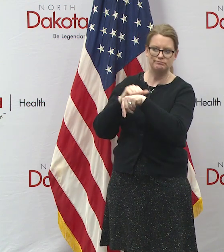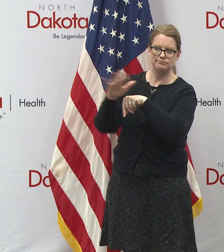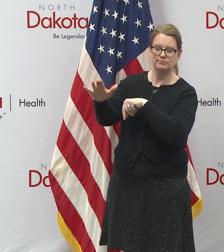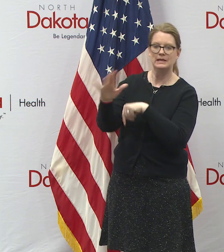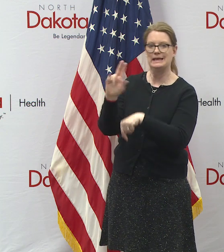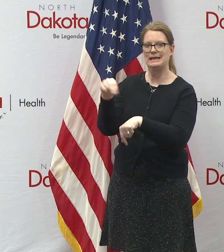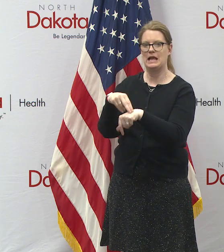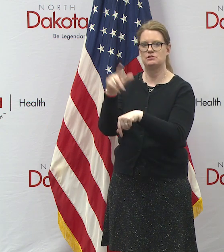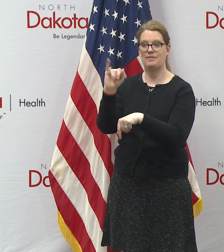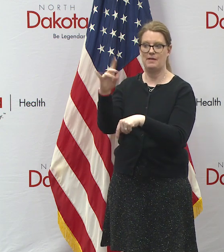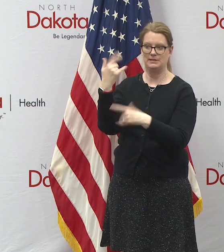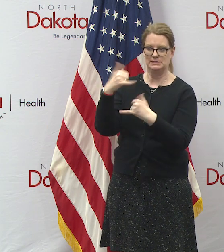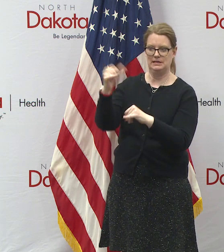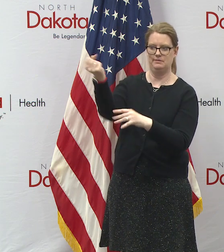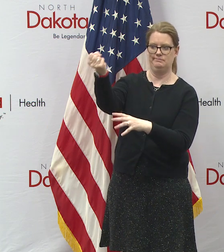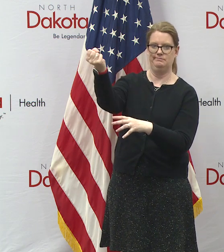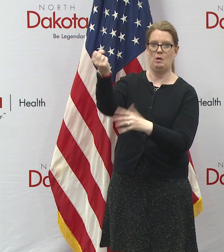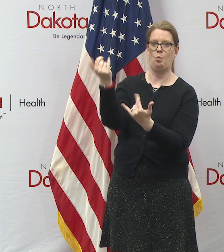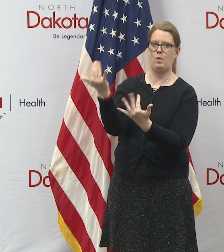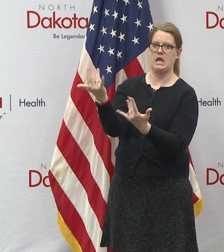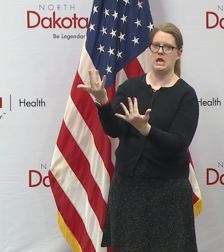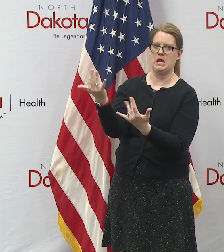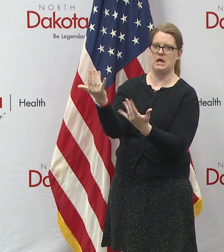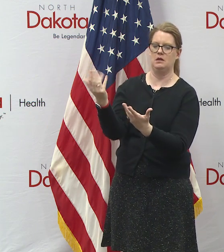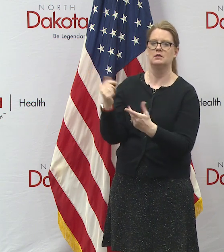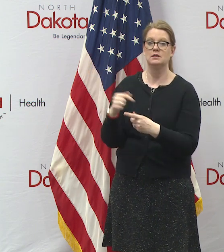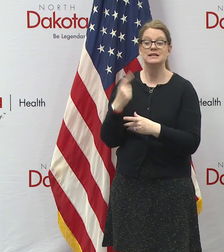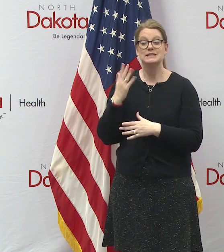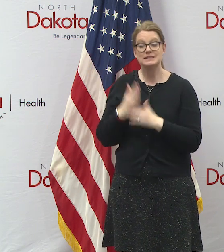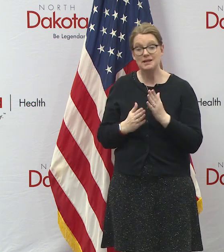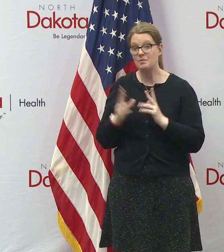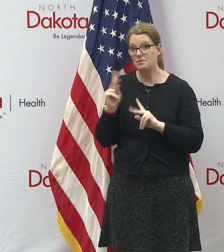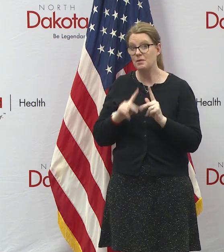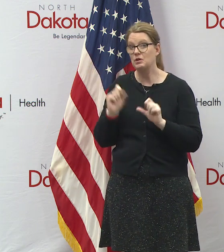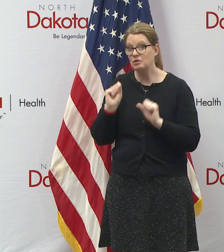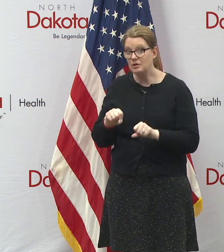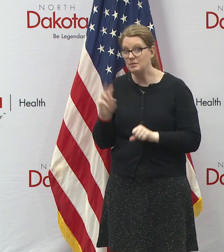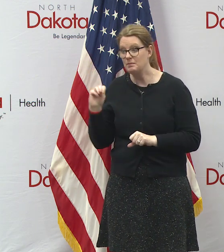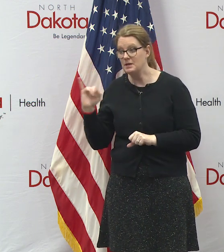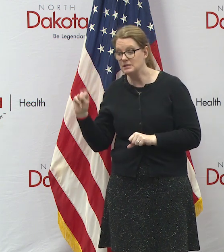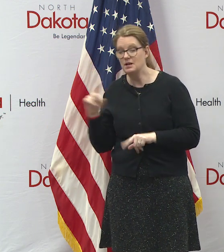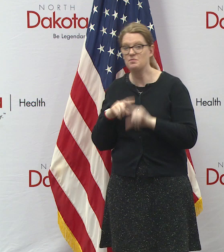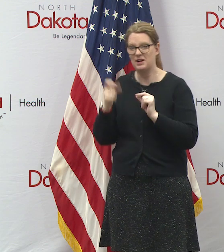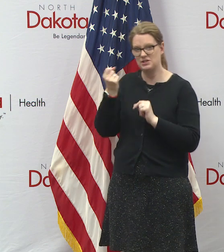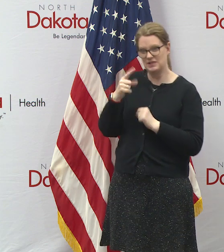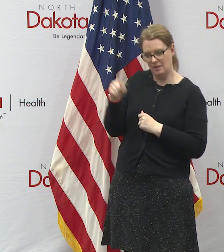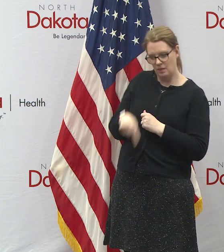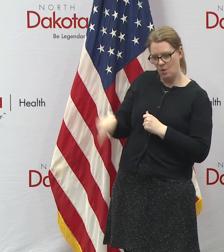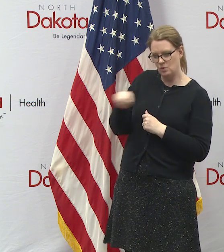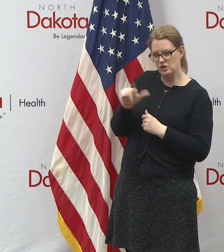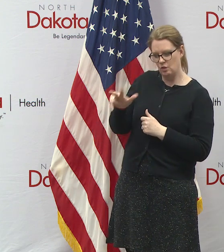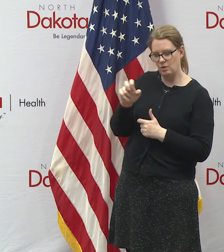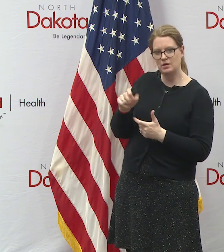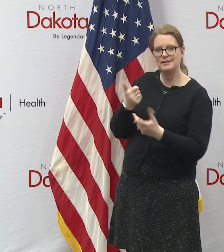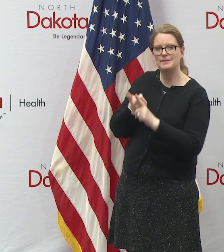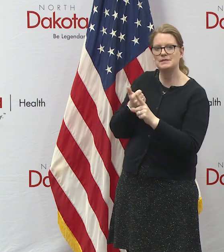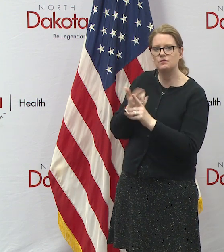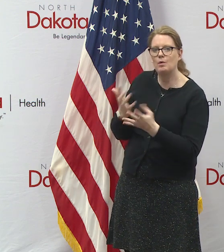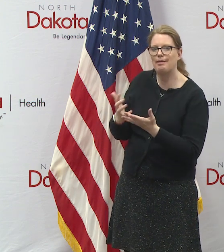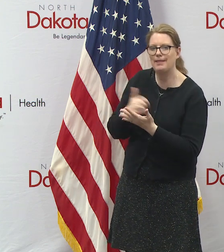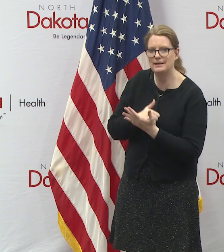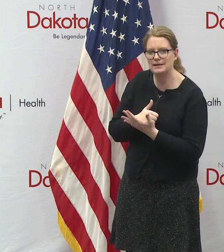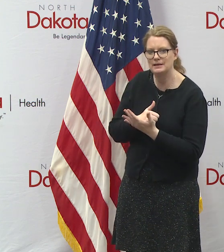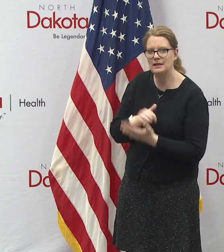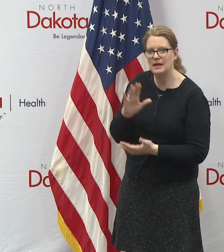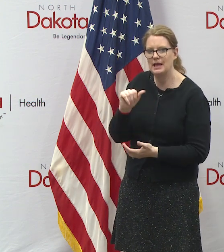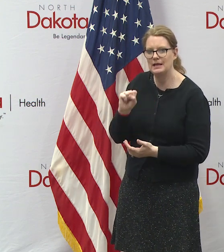lab they're still held up but a number of those could have also be minnesota but they were collected in in cast county but we there and then we know